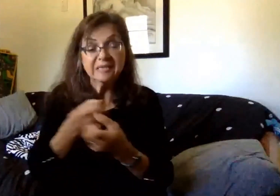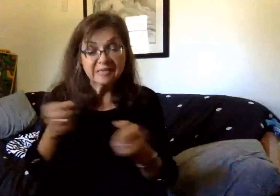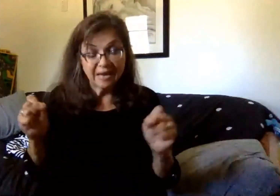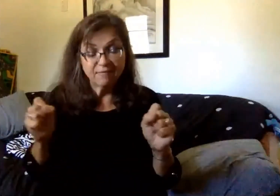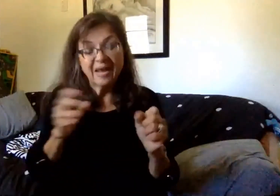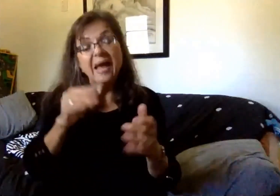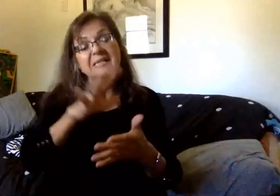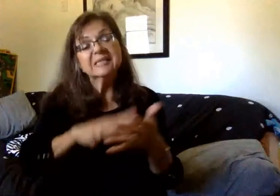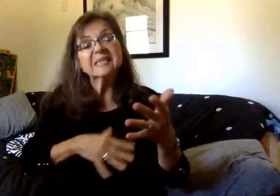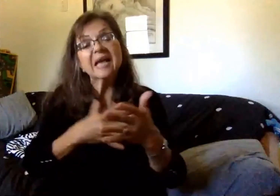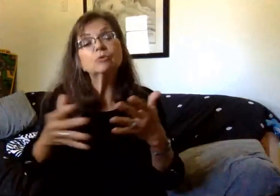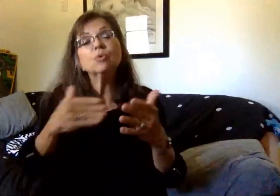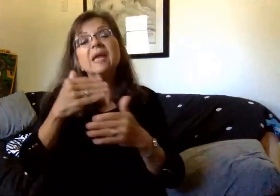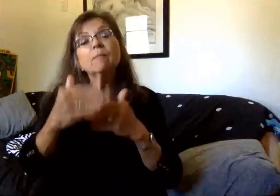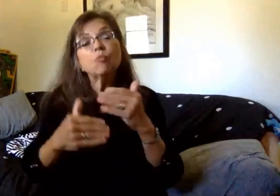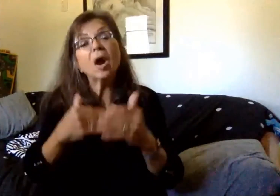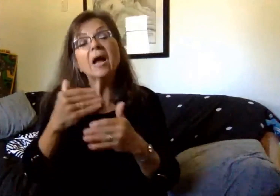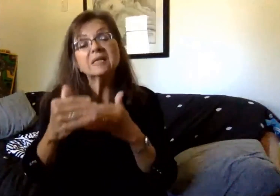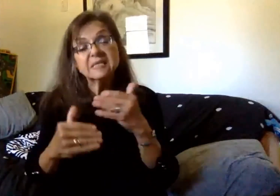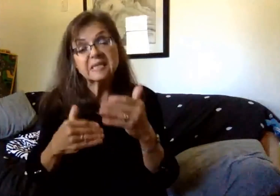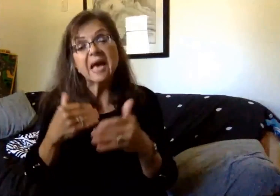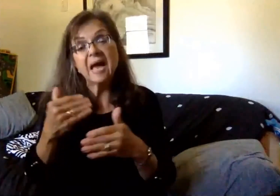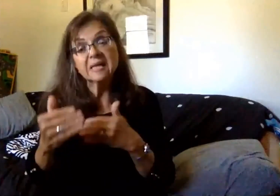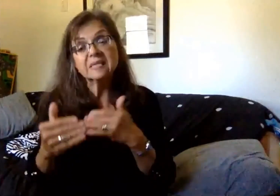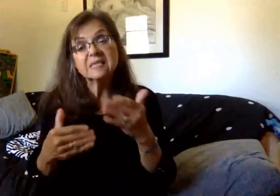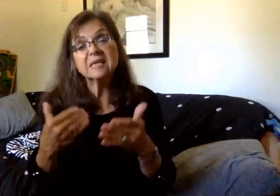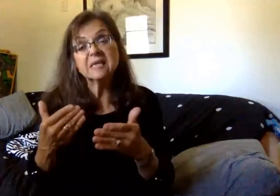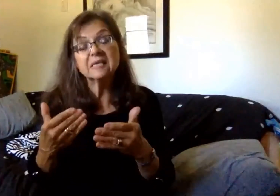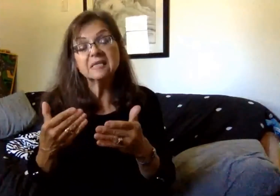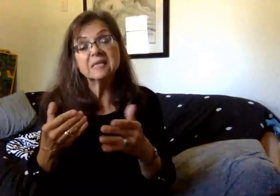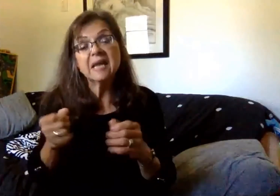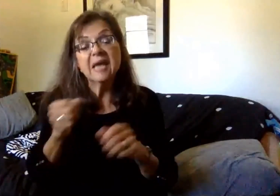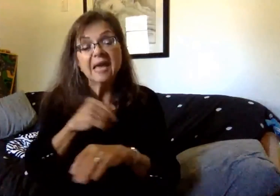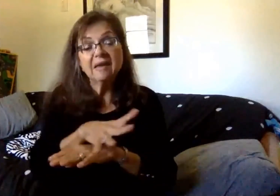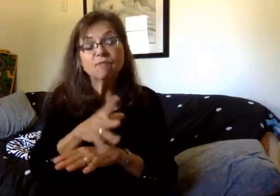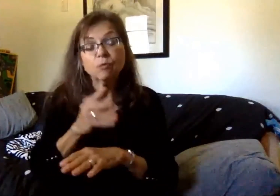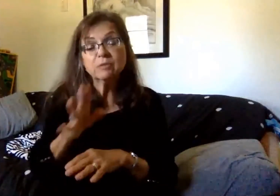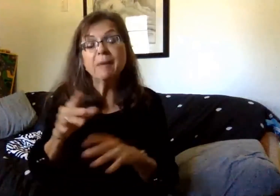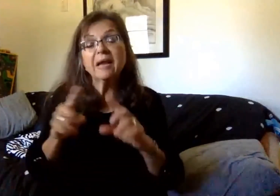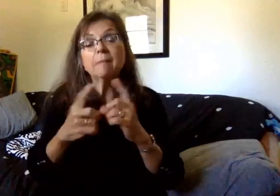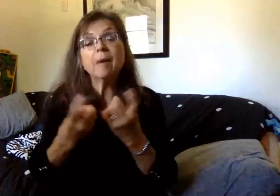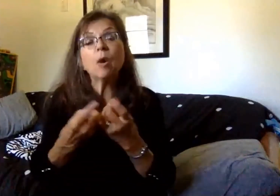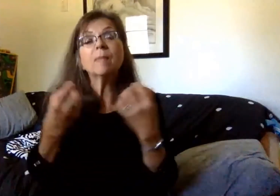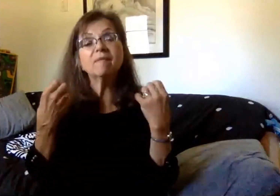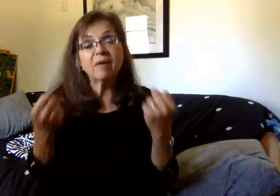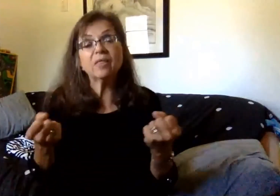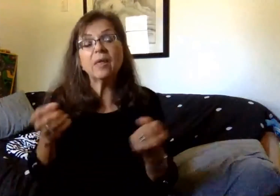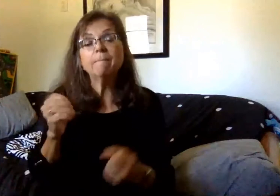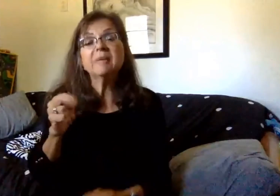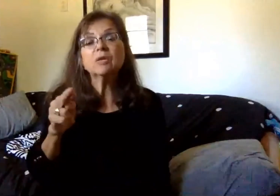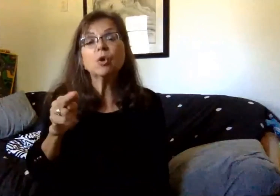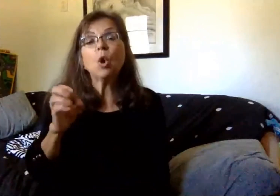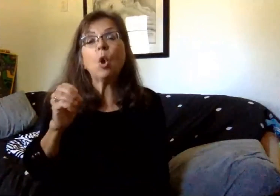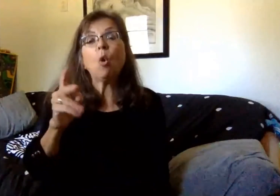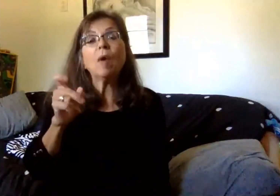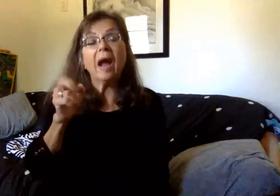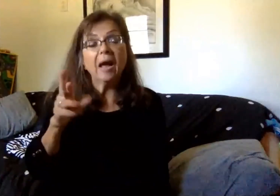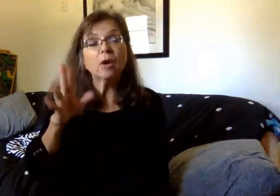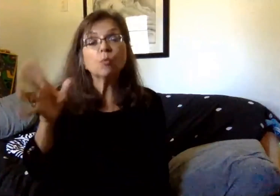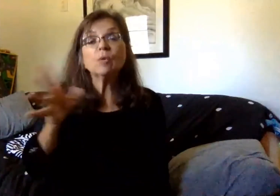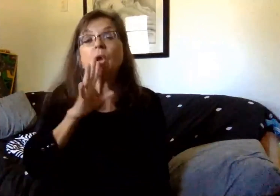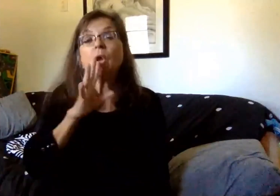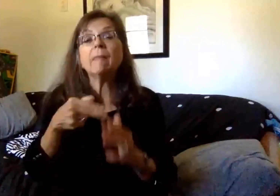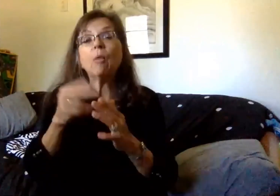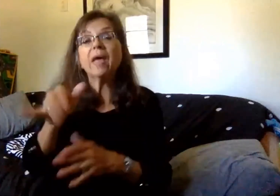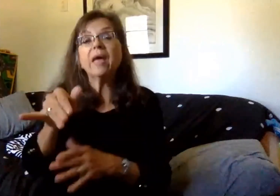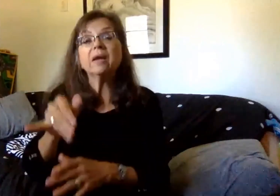process and the protocols that we're influenced by from the Department of Health. So Mr. O'Connor is going to share some of that information with you.